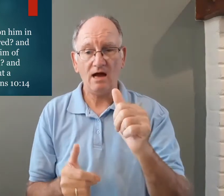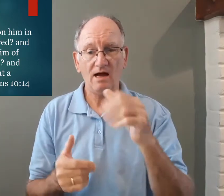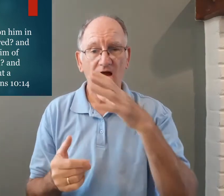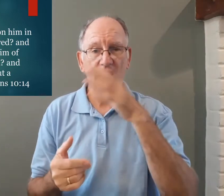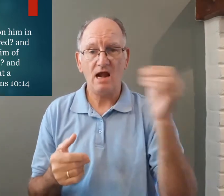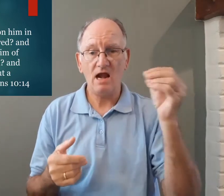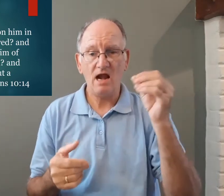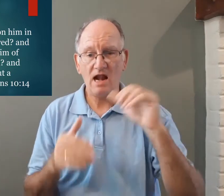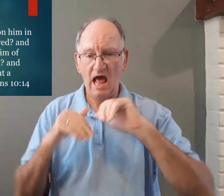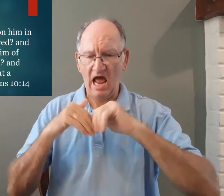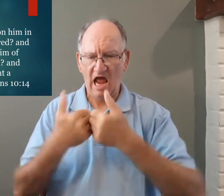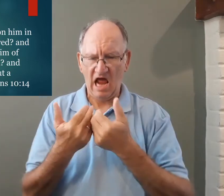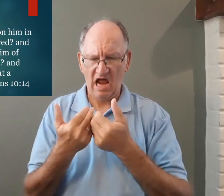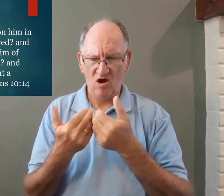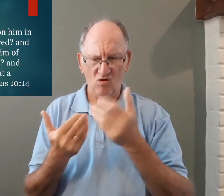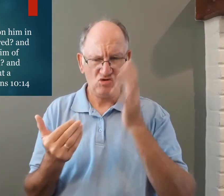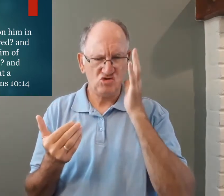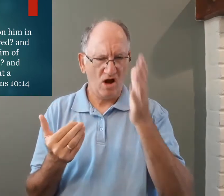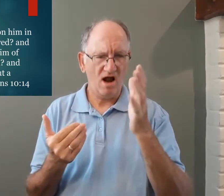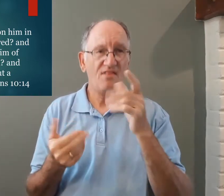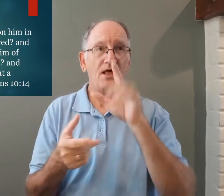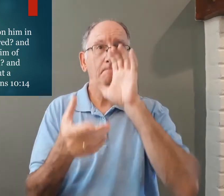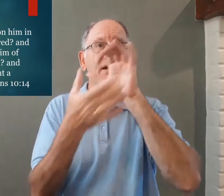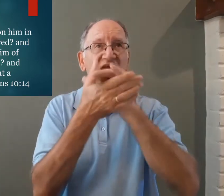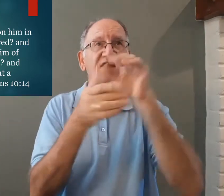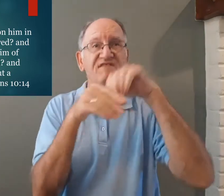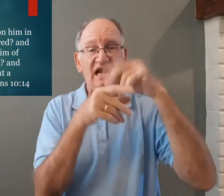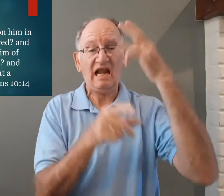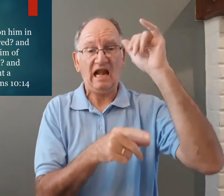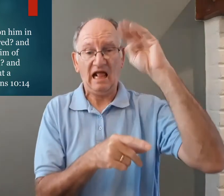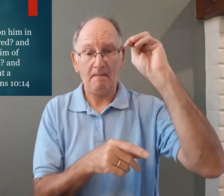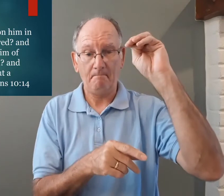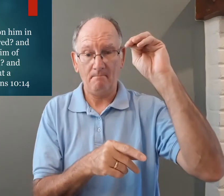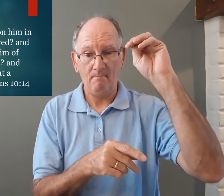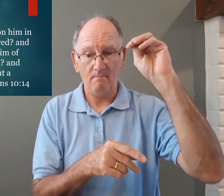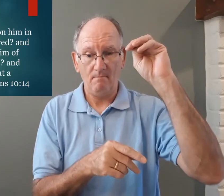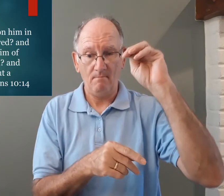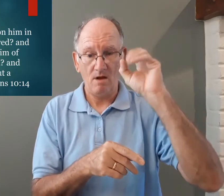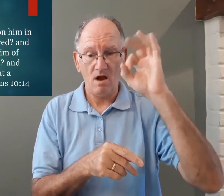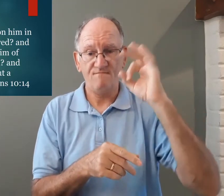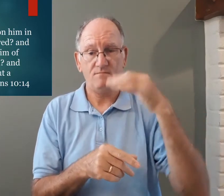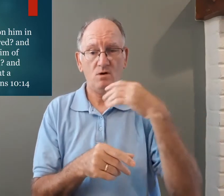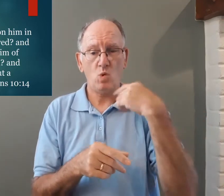and how shall they believe in him of whom they have not heard